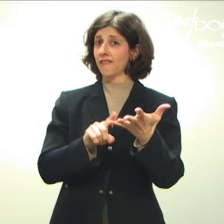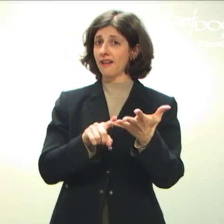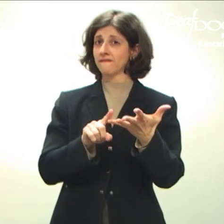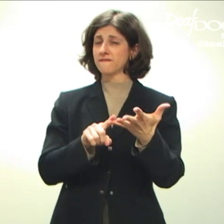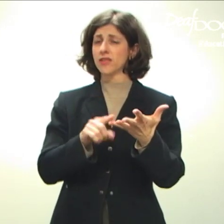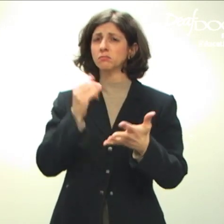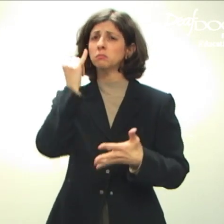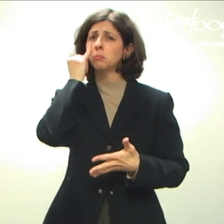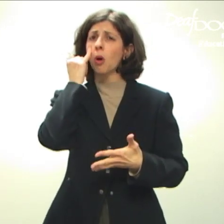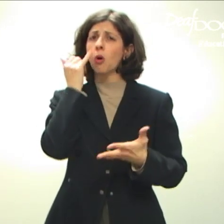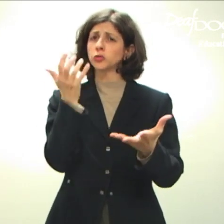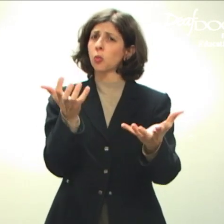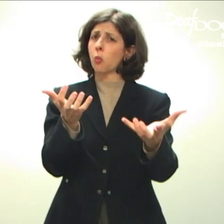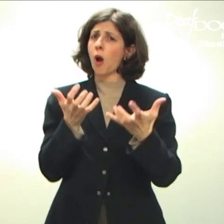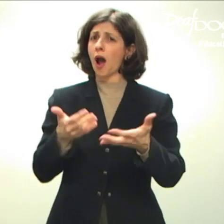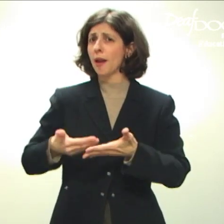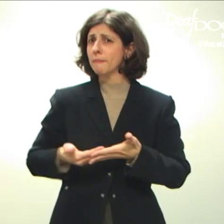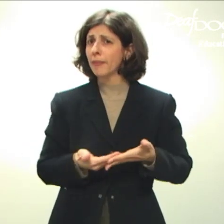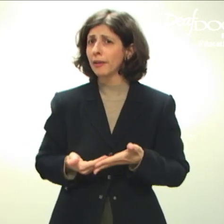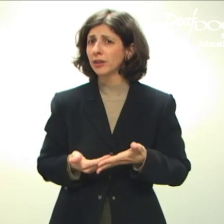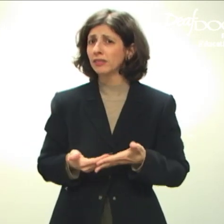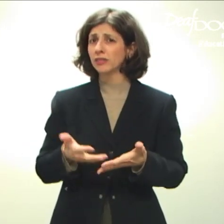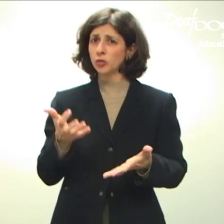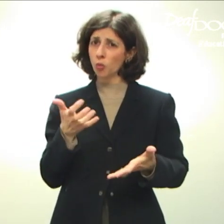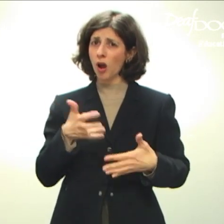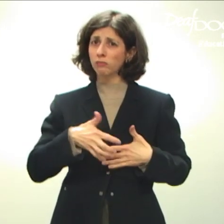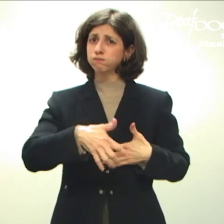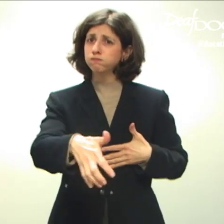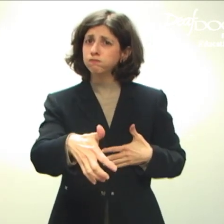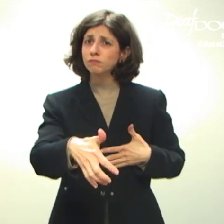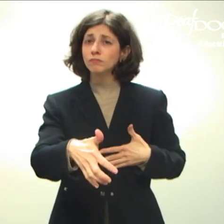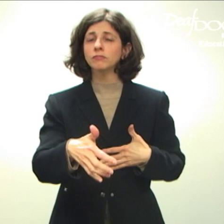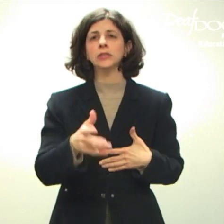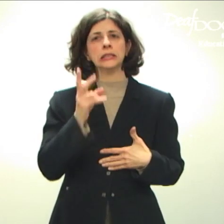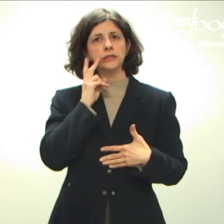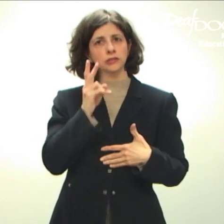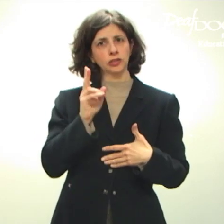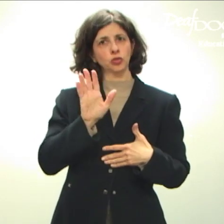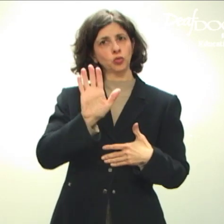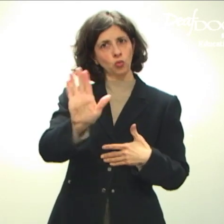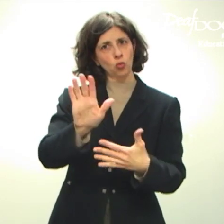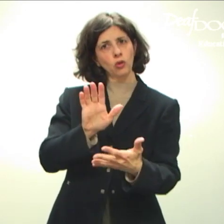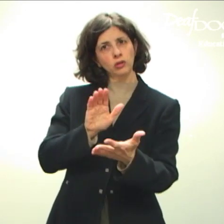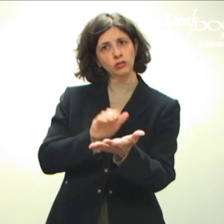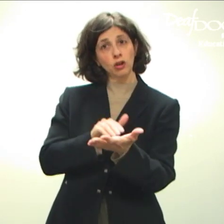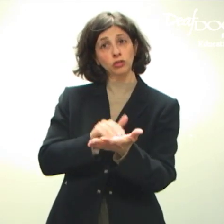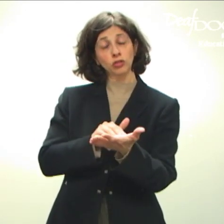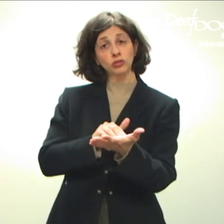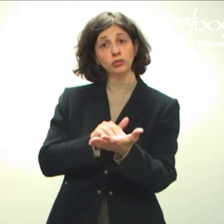Five, if you want help having a baby and want to get pregnant, see your doctor.